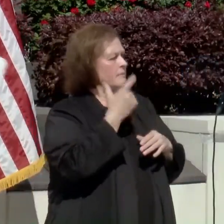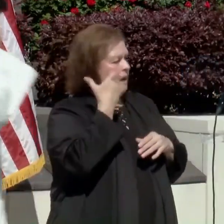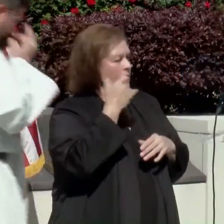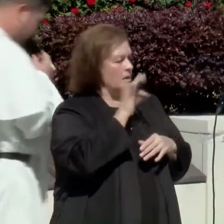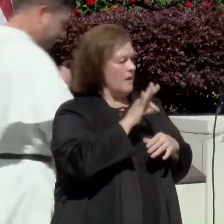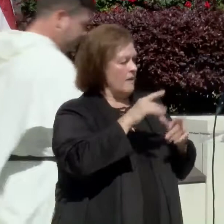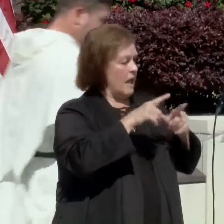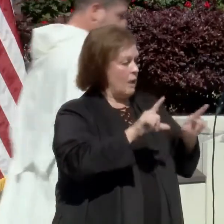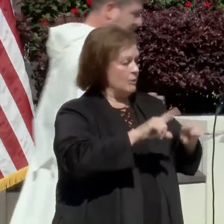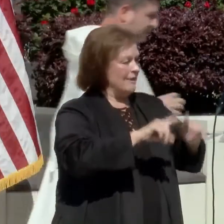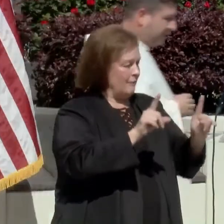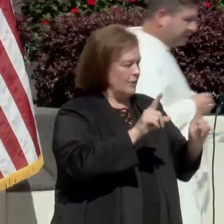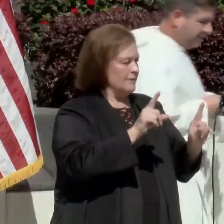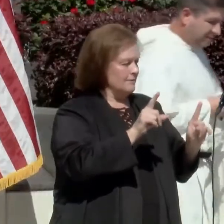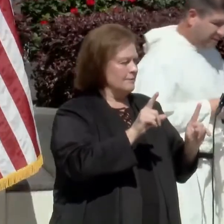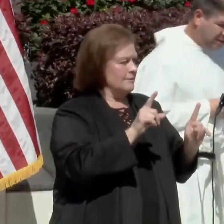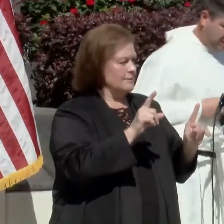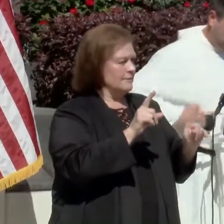Apostolate.